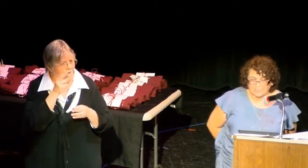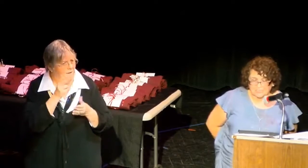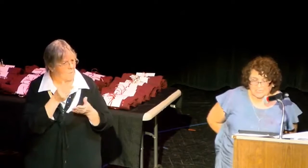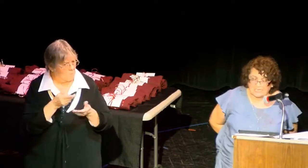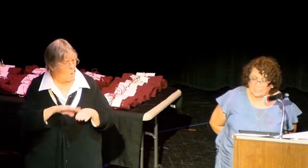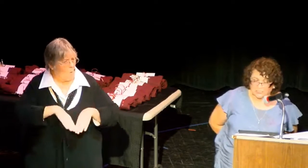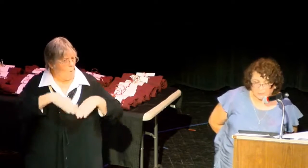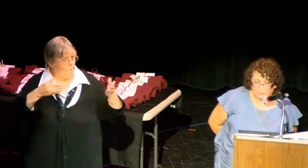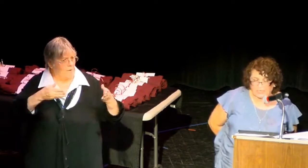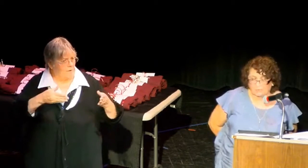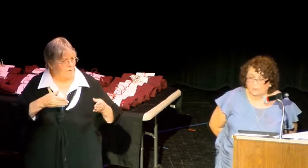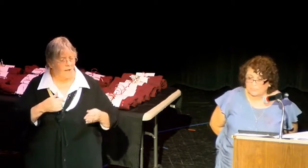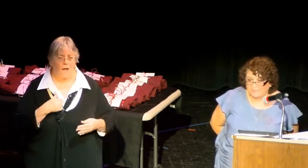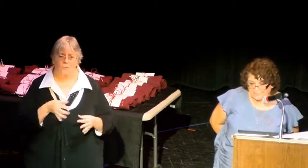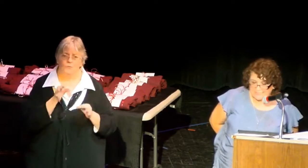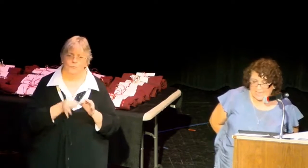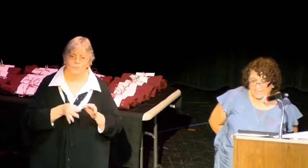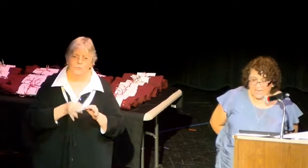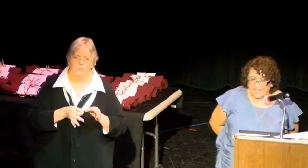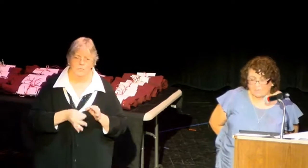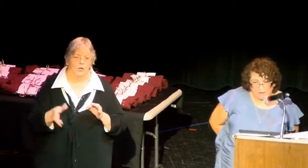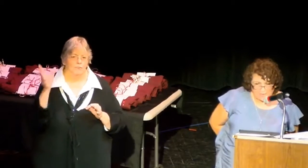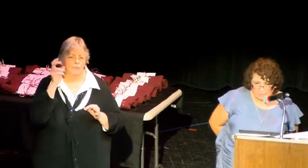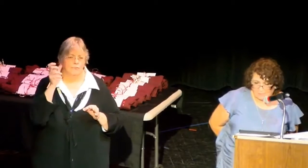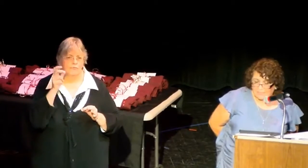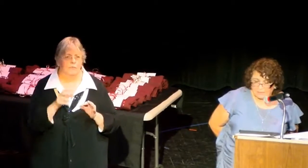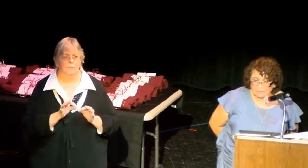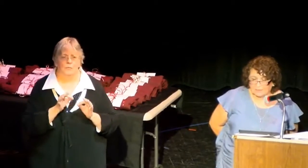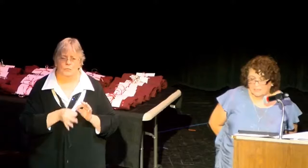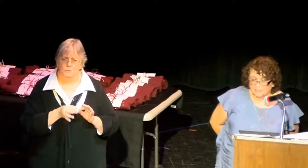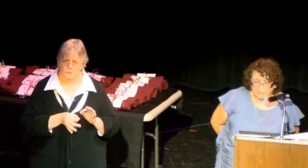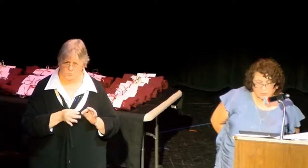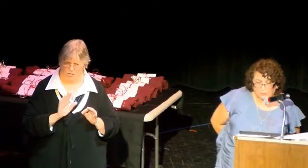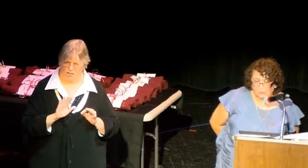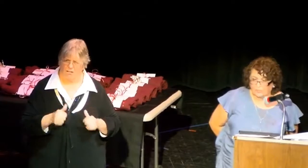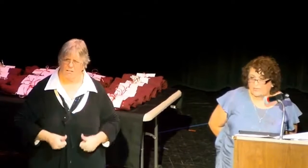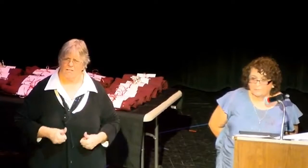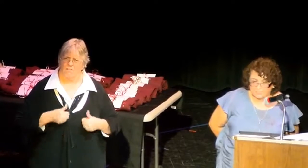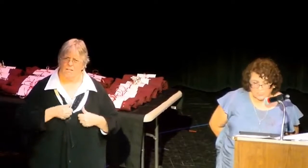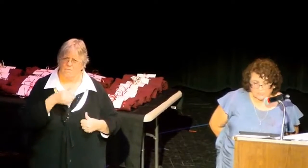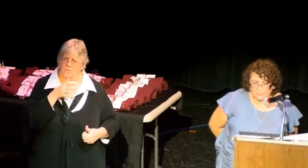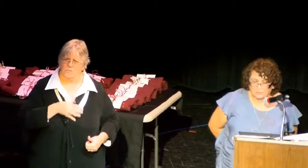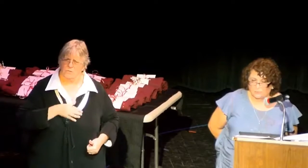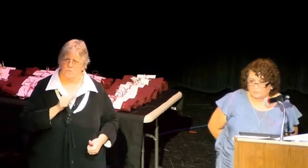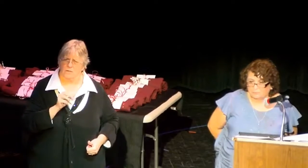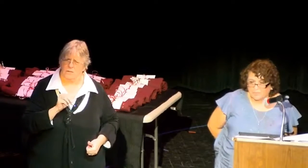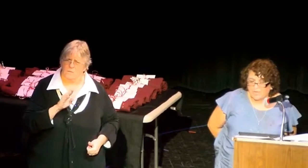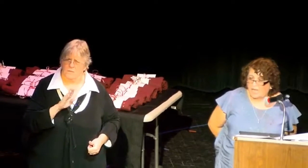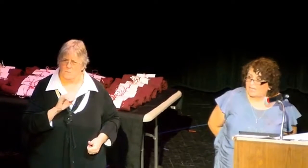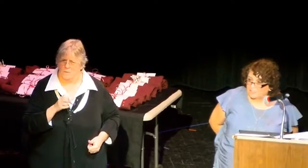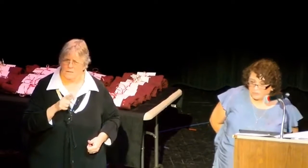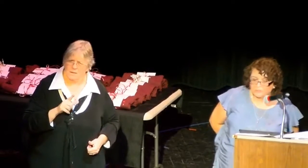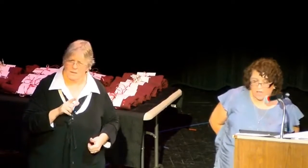as I was listening and interpreting what was being said about Amy Bill, the school, and the mission of the school.